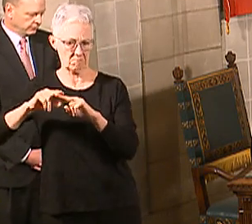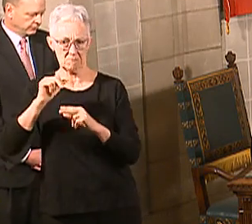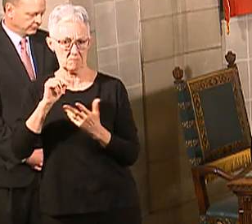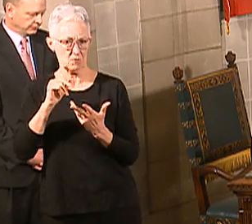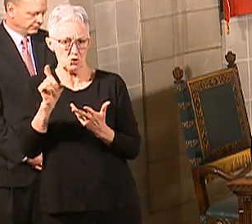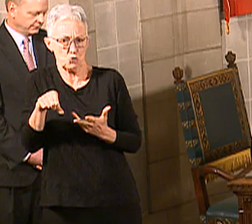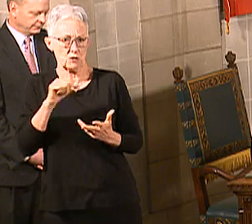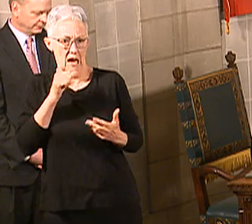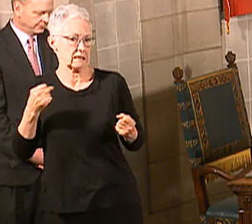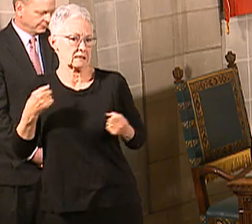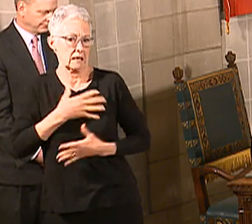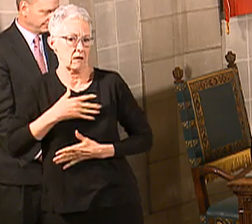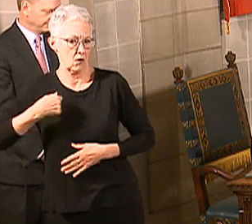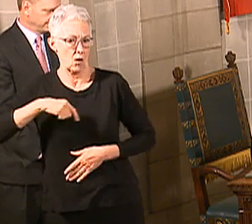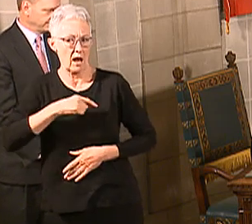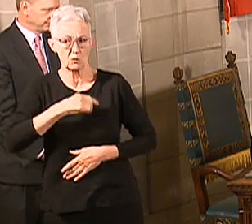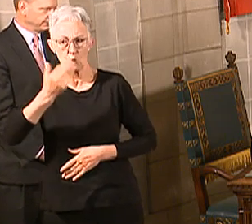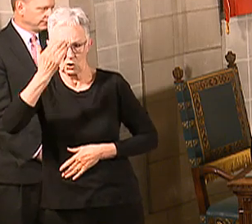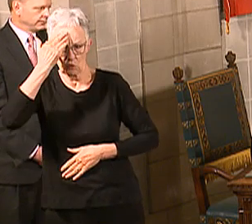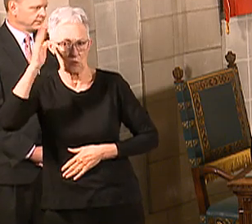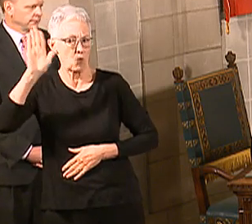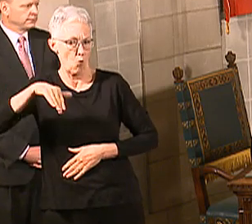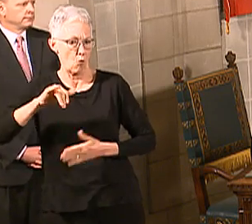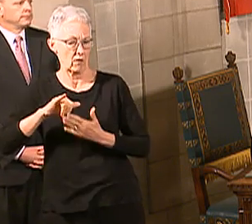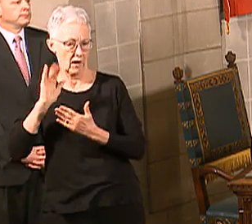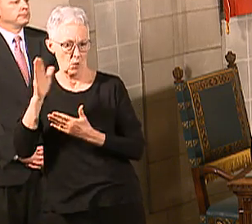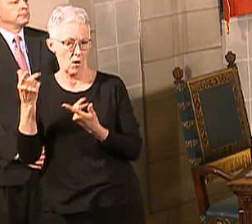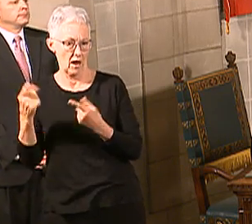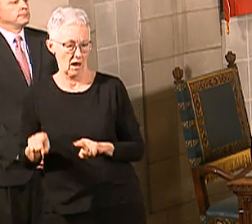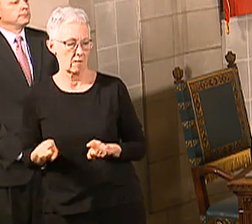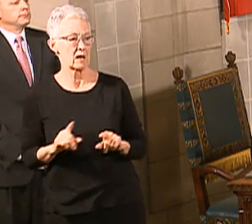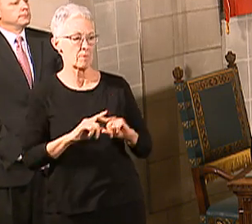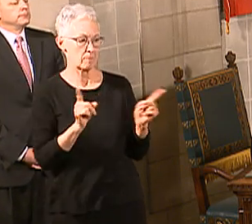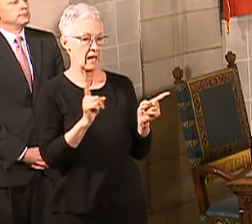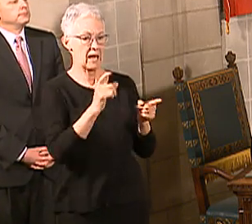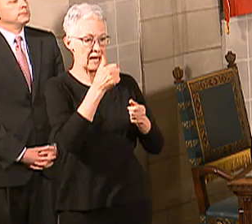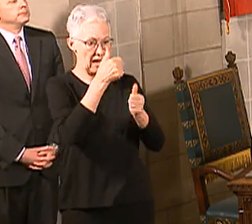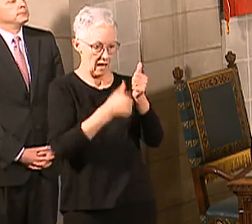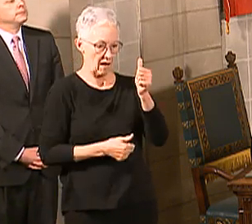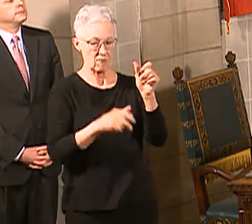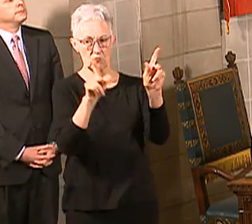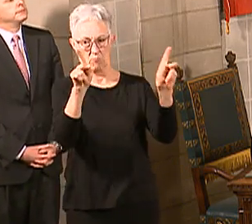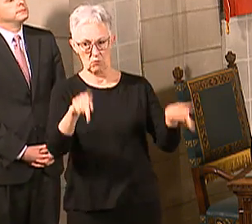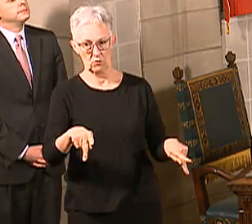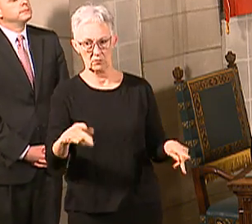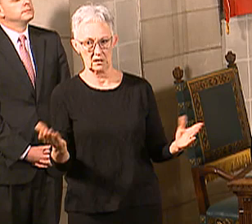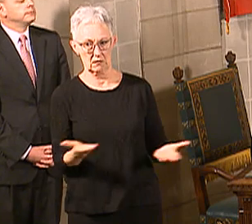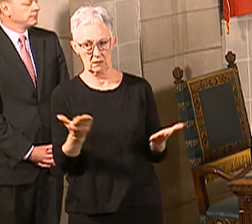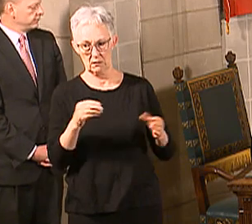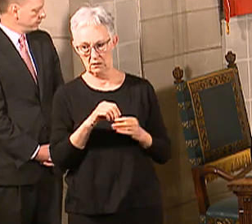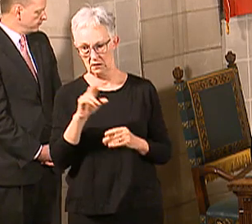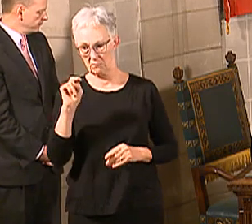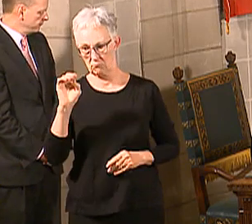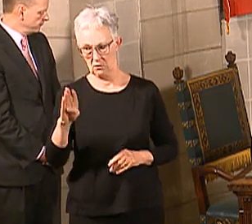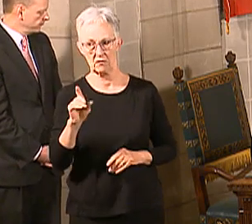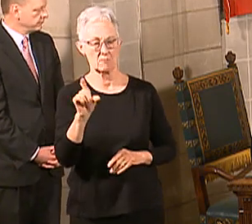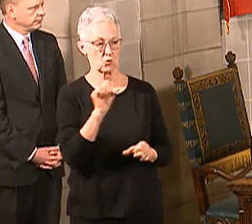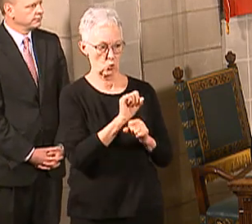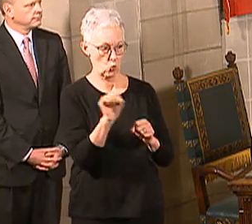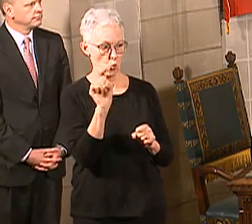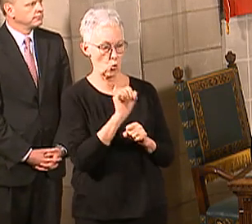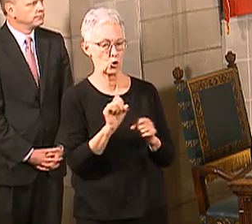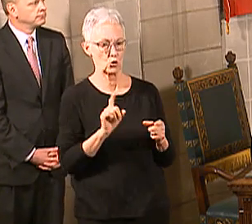you can to prevent this virus. Everybody in the state, every Nebraskan can be a part of the solution to slow down this virus here in Nebraska.